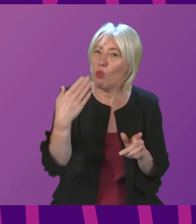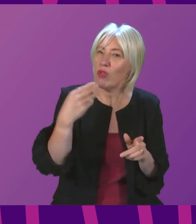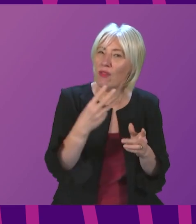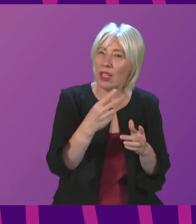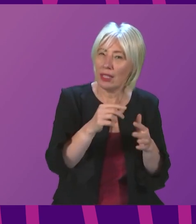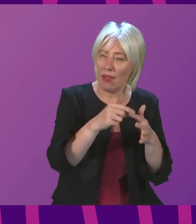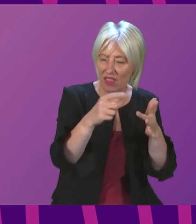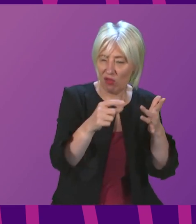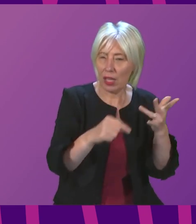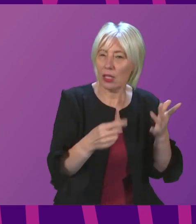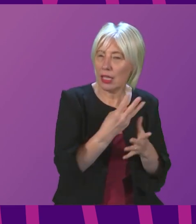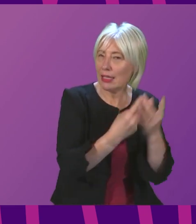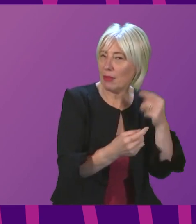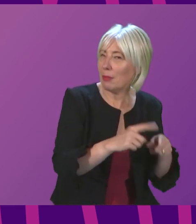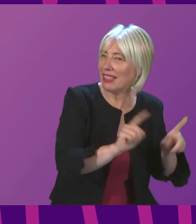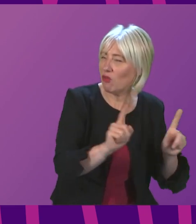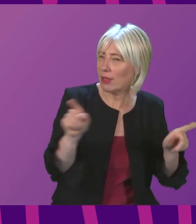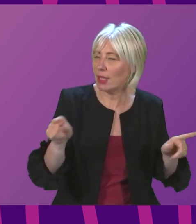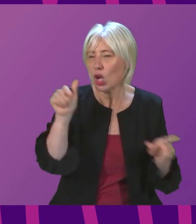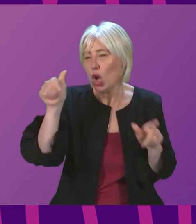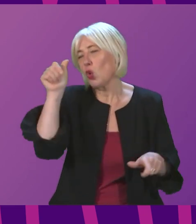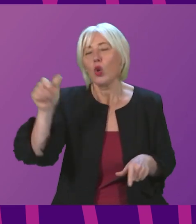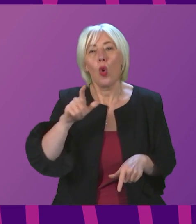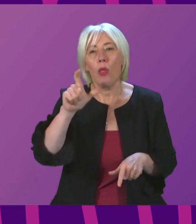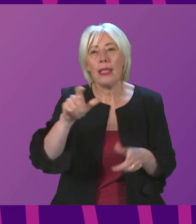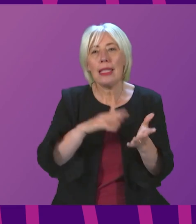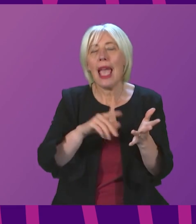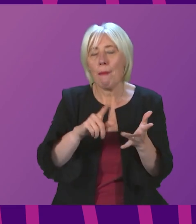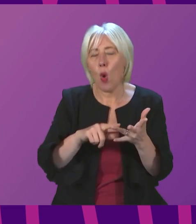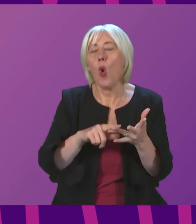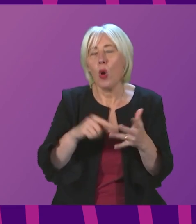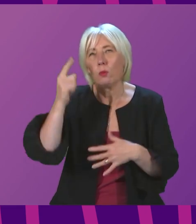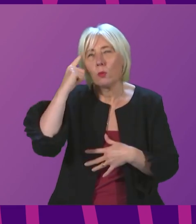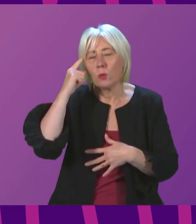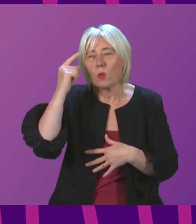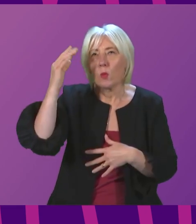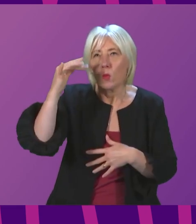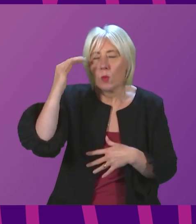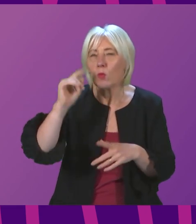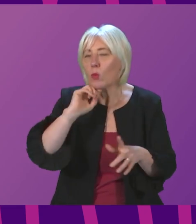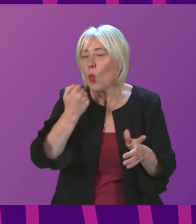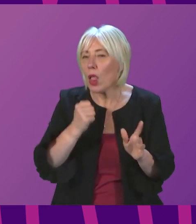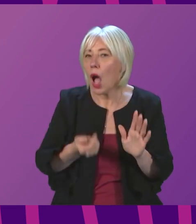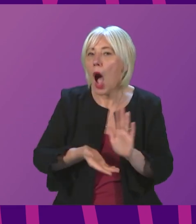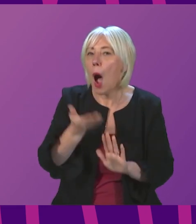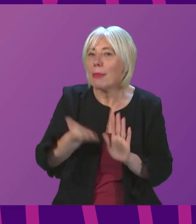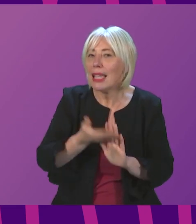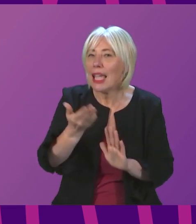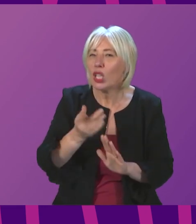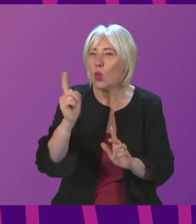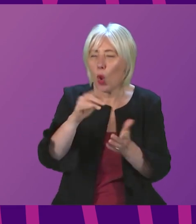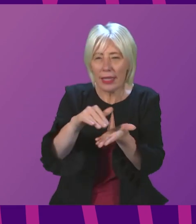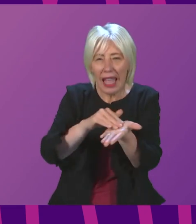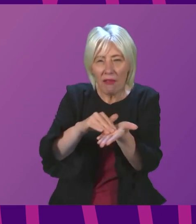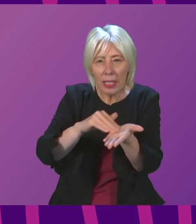variants. I think that is something the chief medical officers I know we want to bear in mind and to consider whether they update the case definition